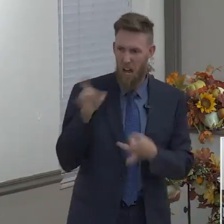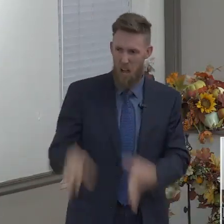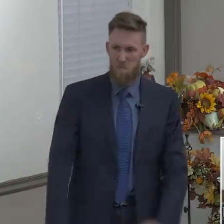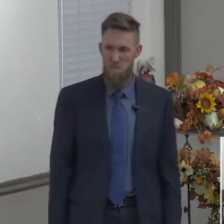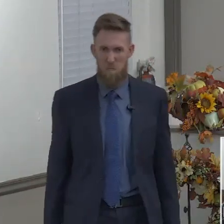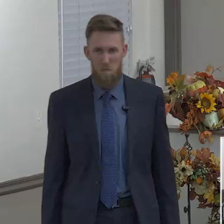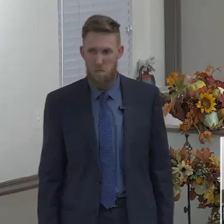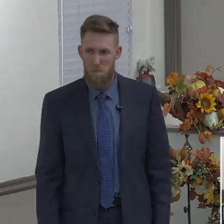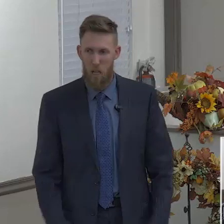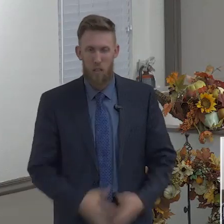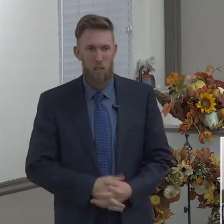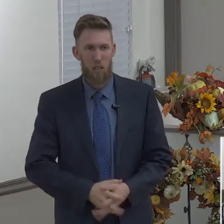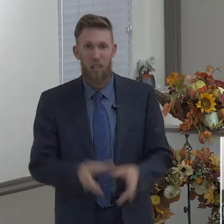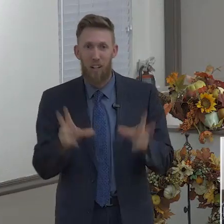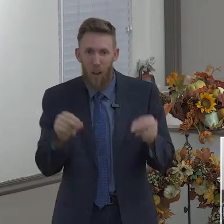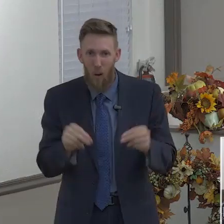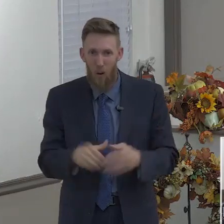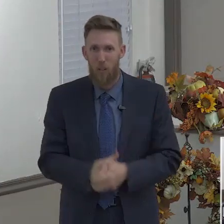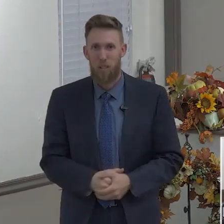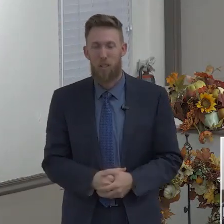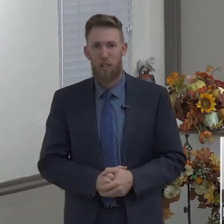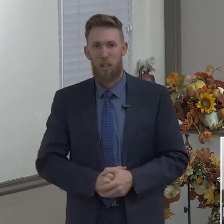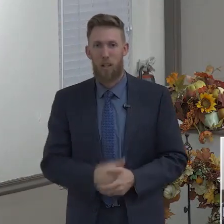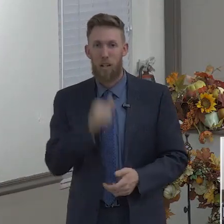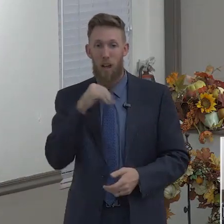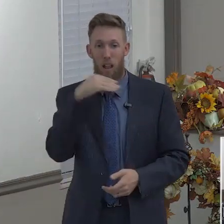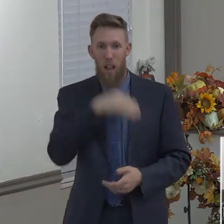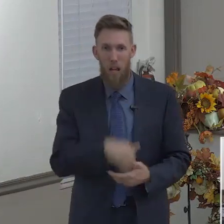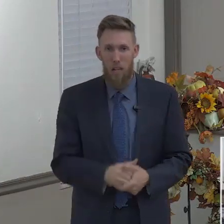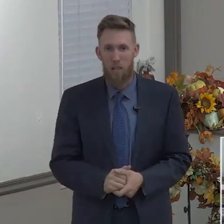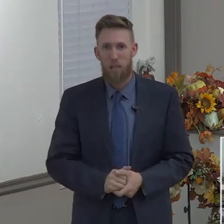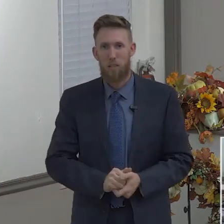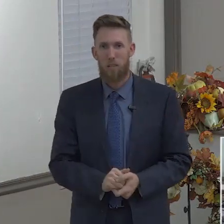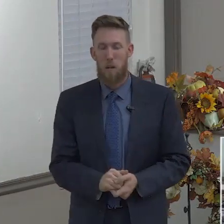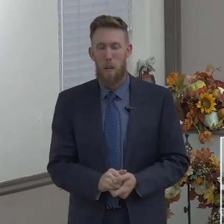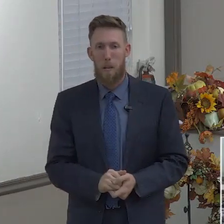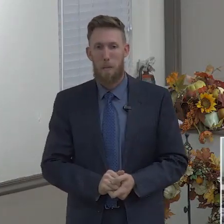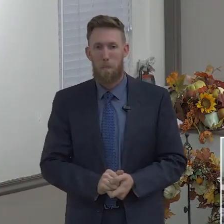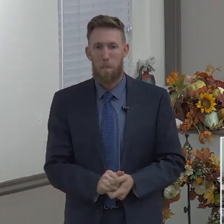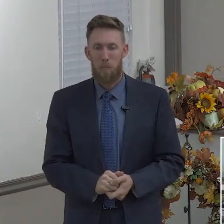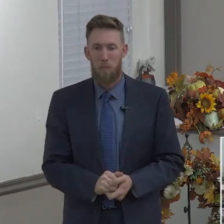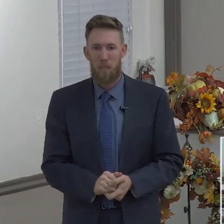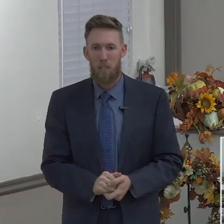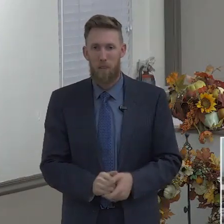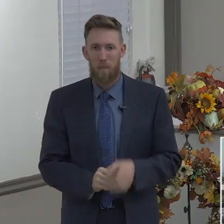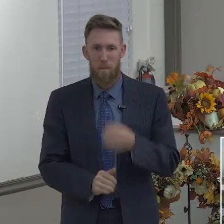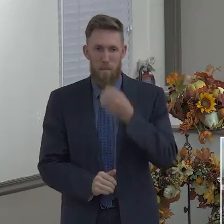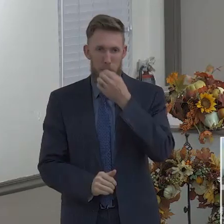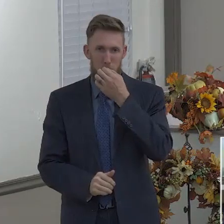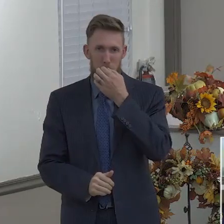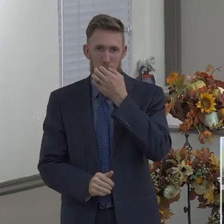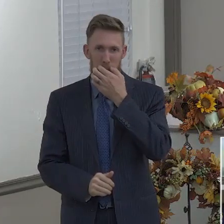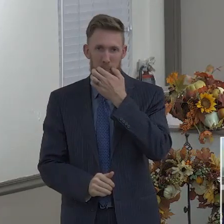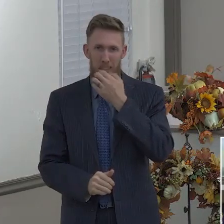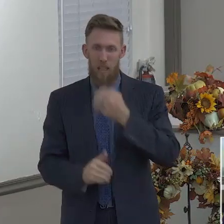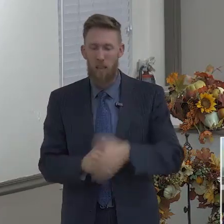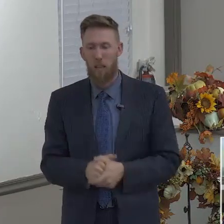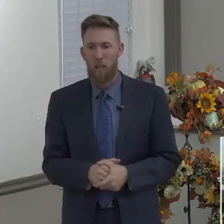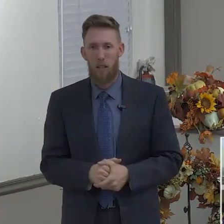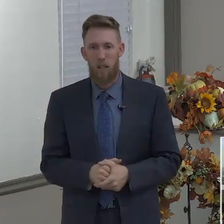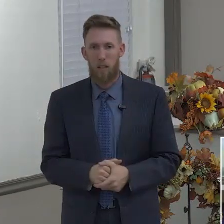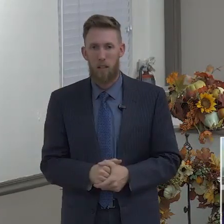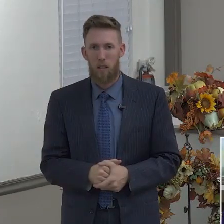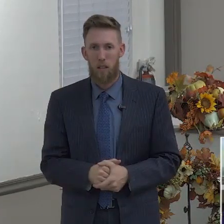Charity would be, hey, I love you, brother. And then, you know what? Gary, you're such a good guy, man. I appreciate that, though. Okay? That is love. That is